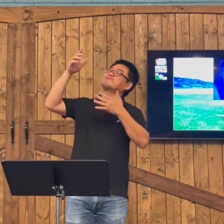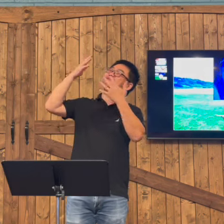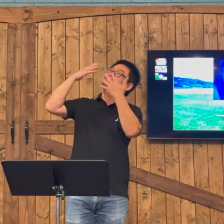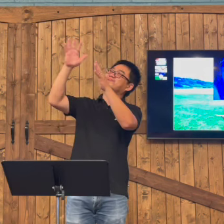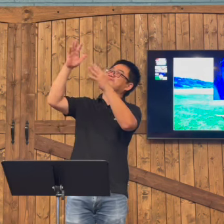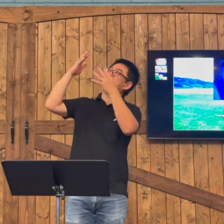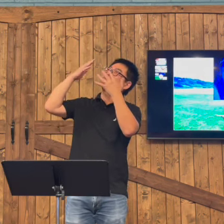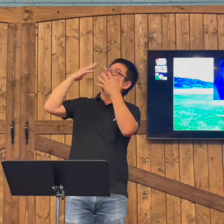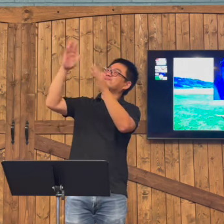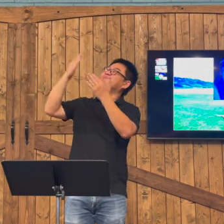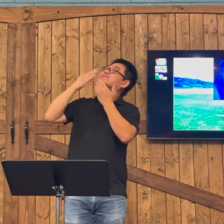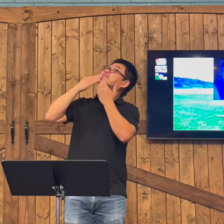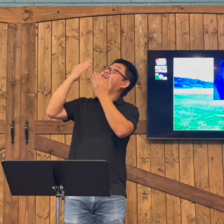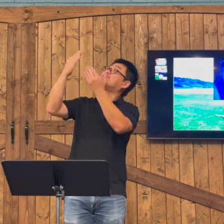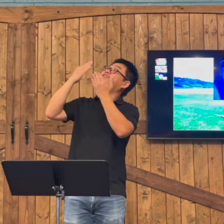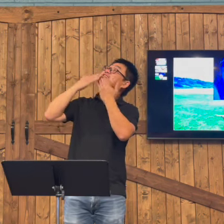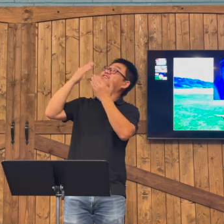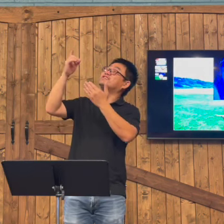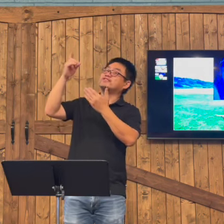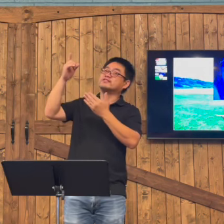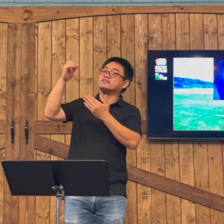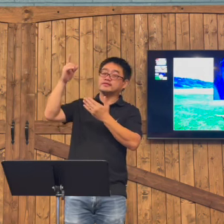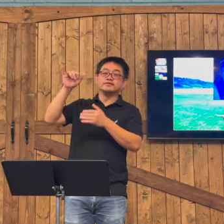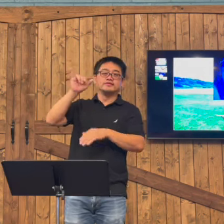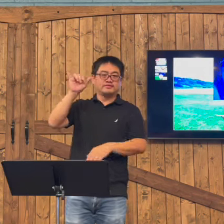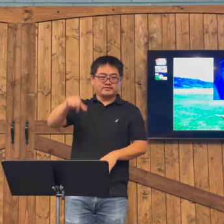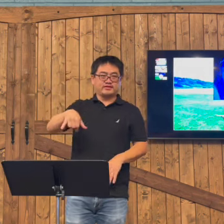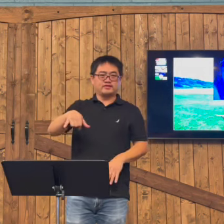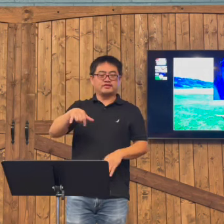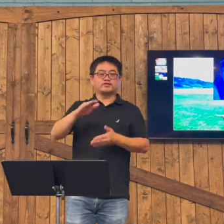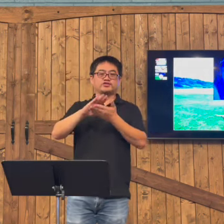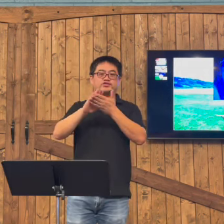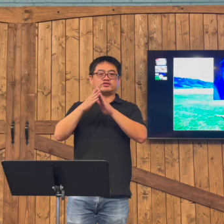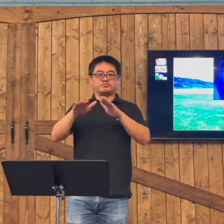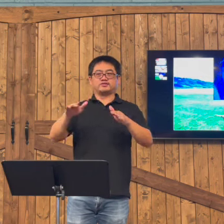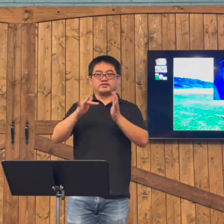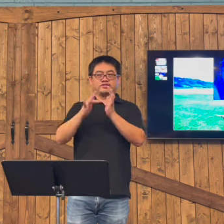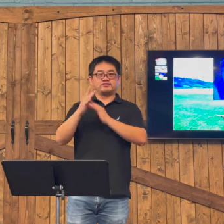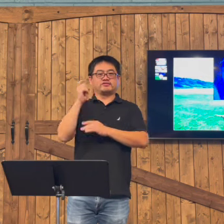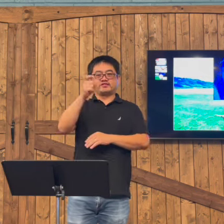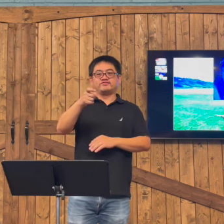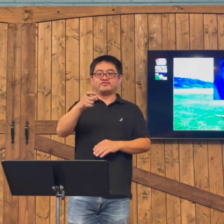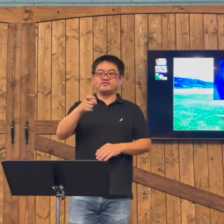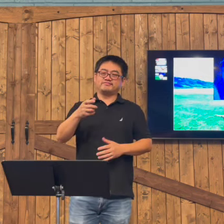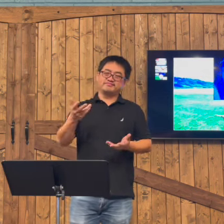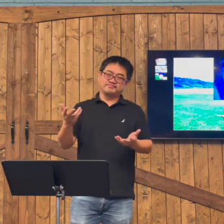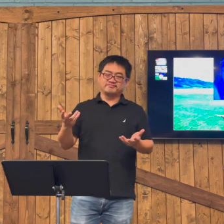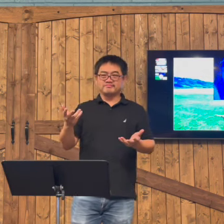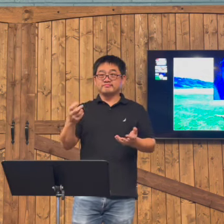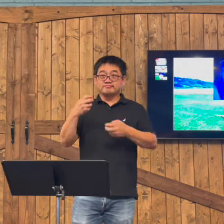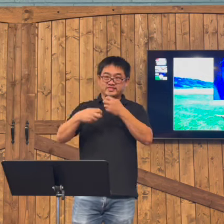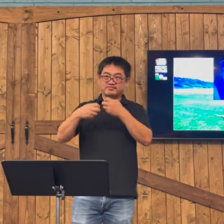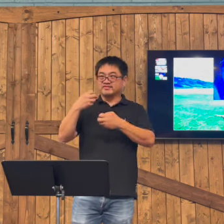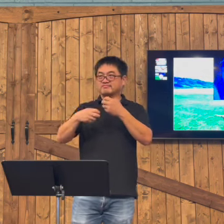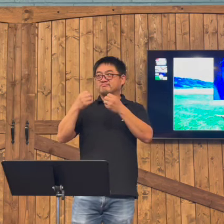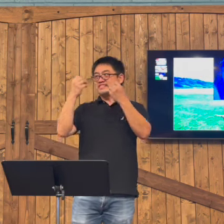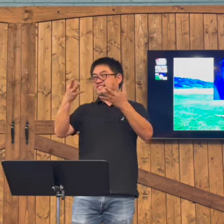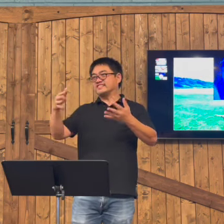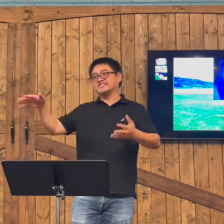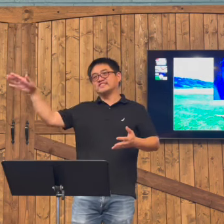Because God gives us peace. And we can be grateful for that. That he gives us the peace. That passes